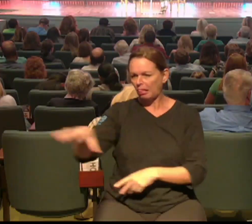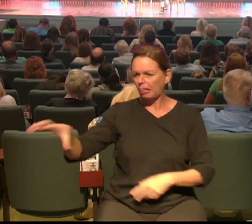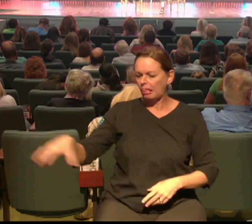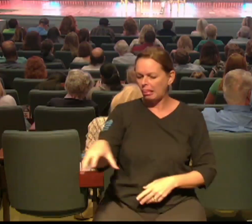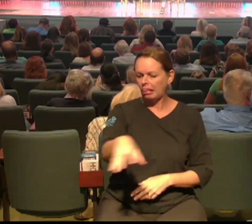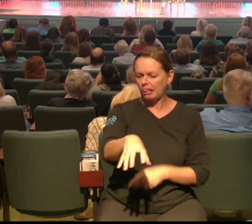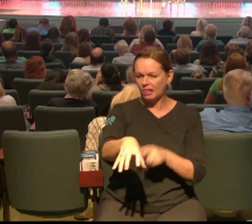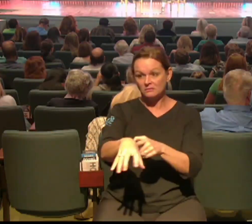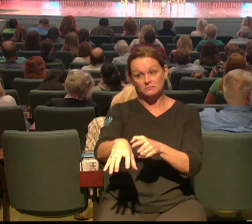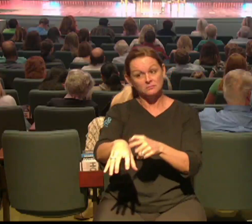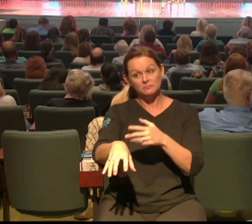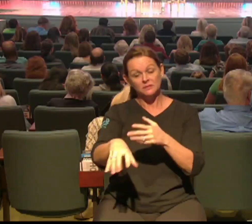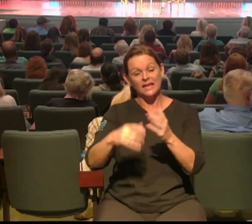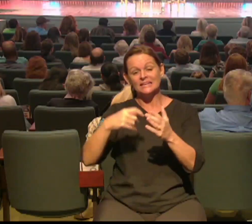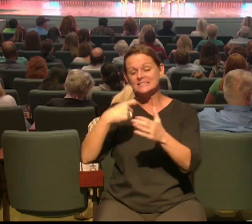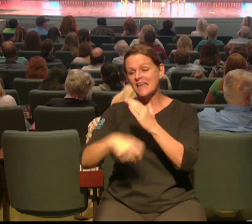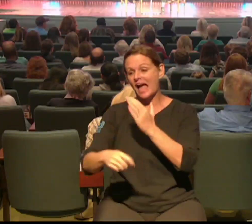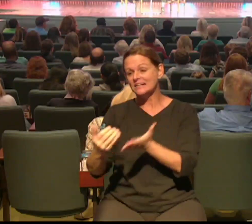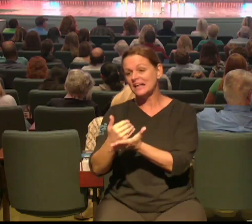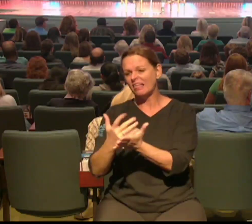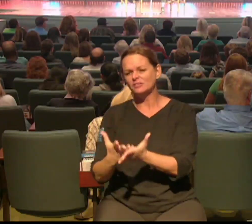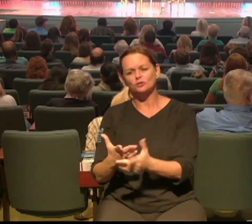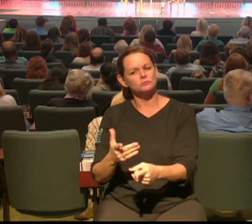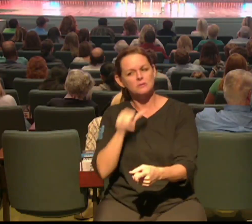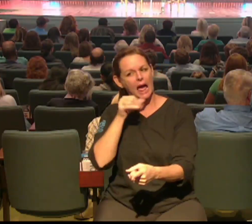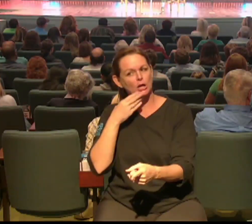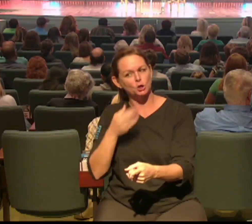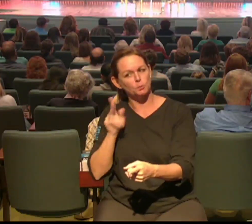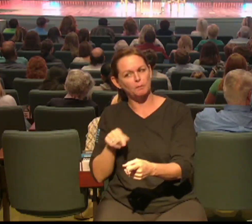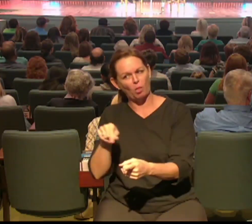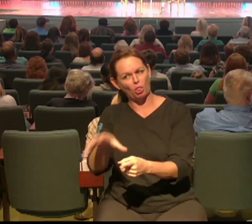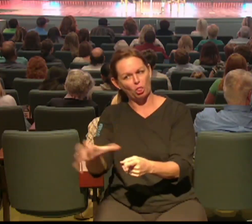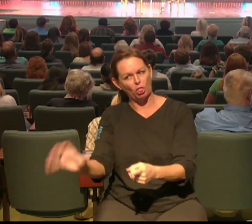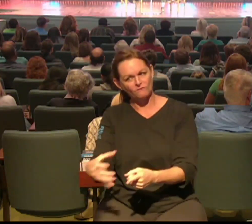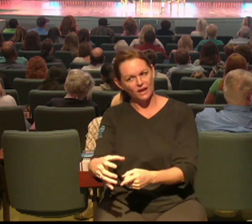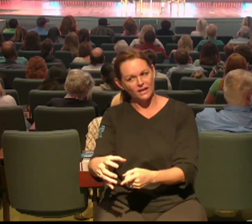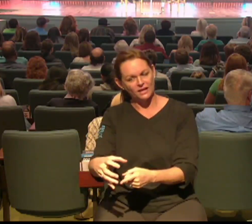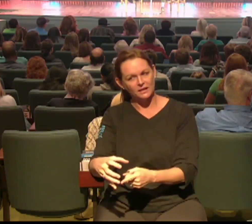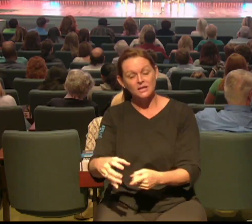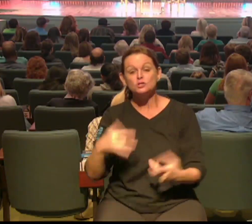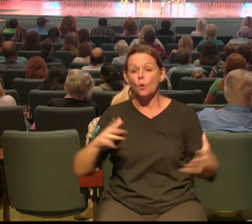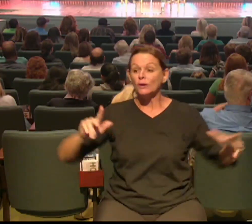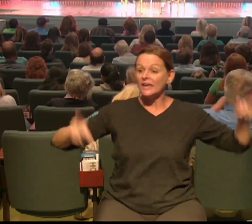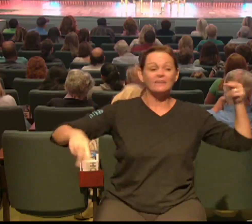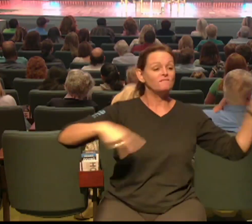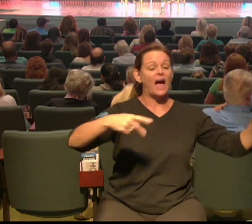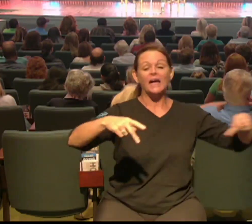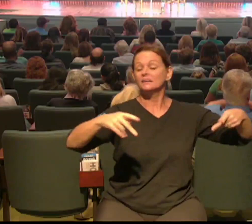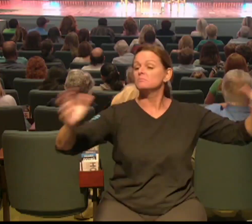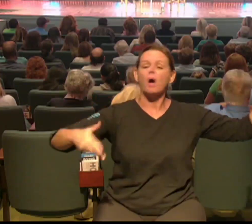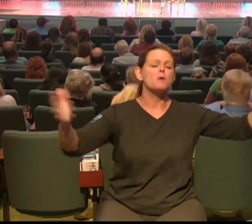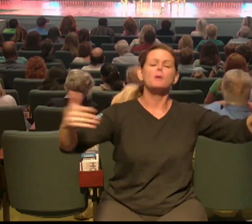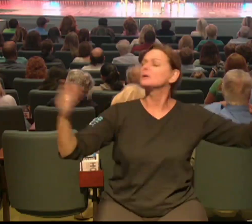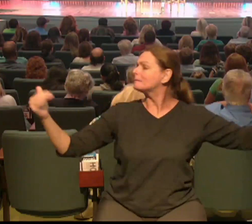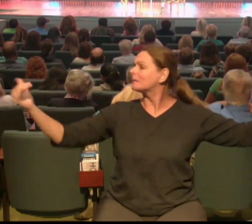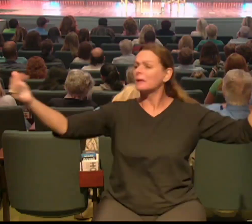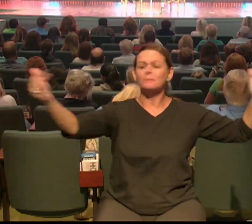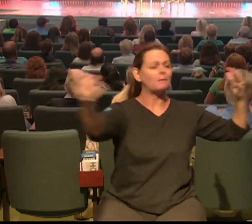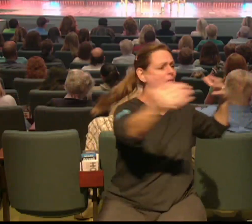out himself so you know what he did he just threw a party and he invited people and you know who he invited not pastors right not